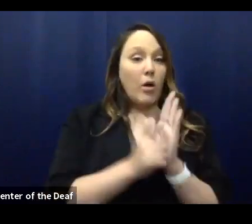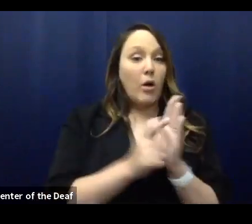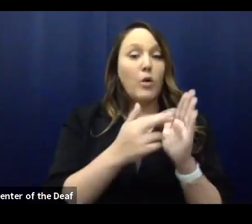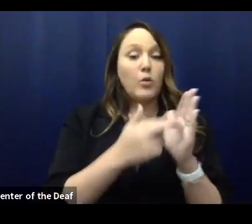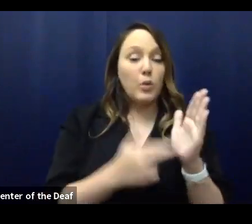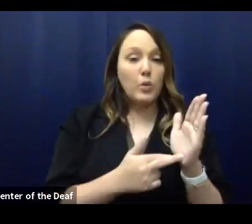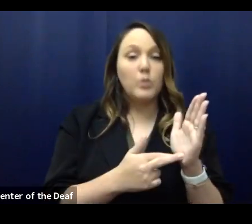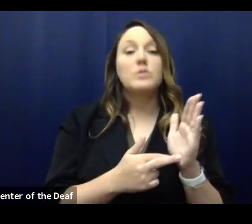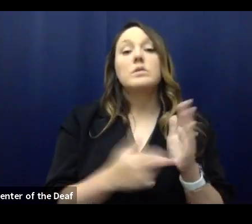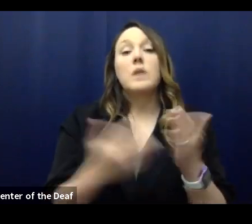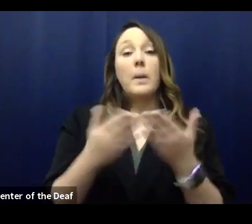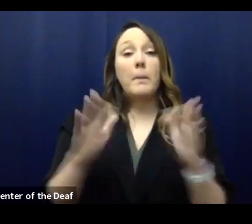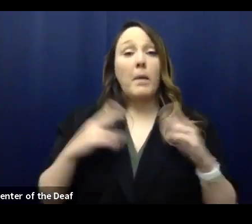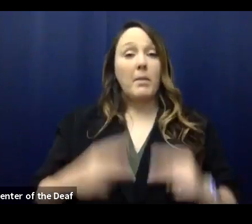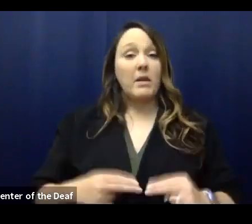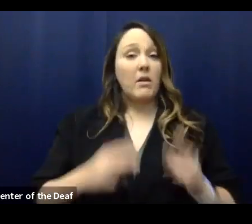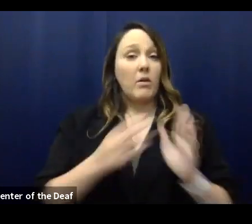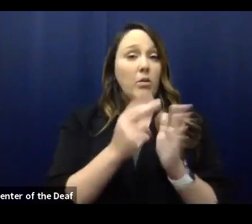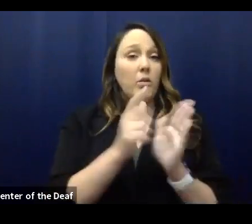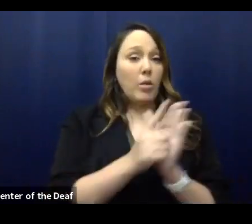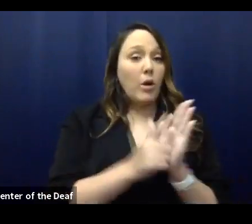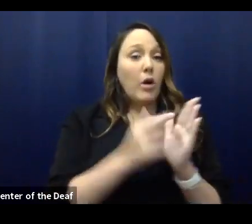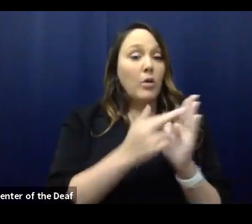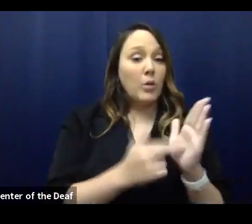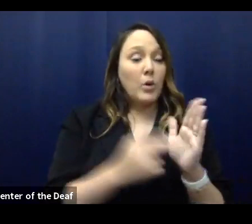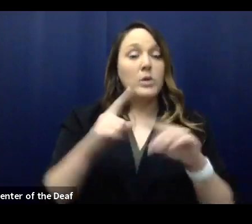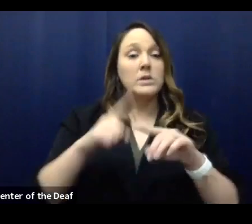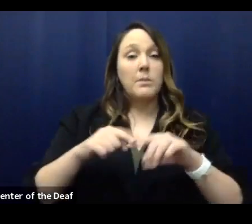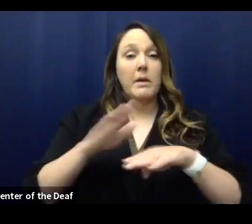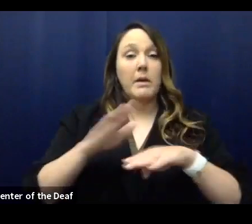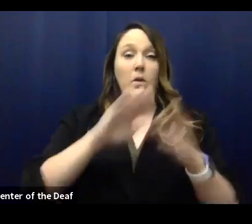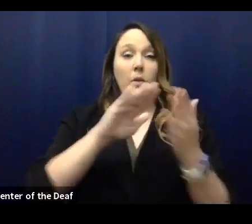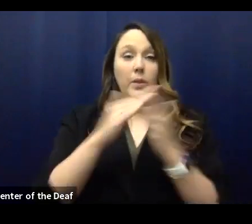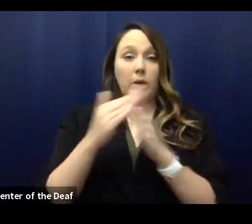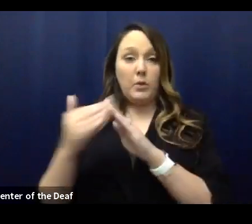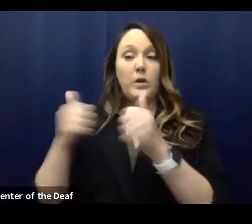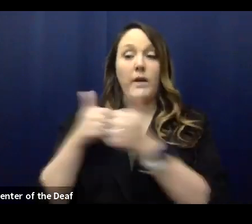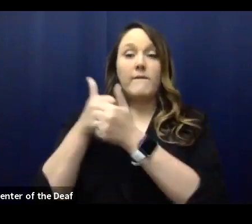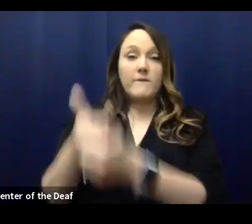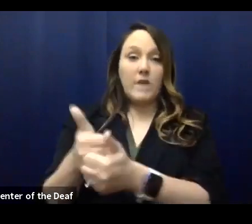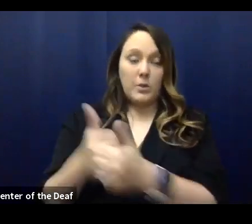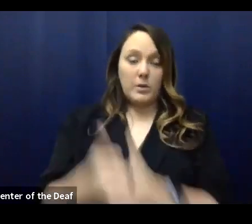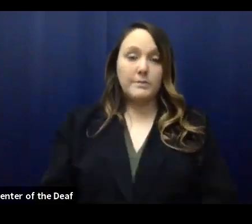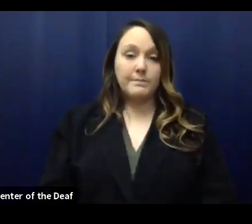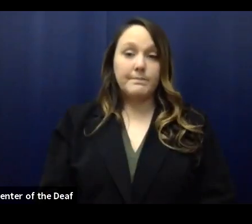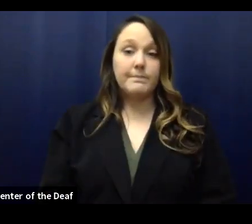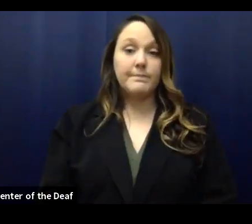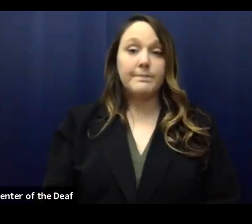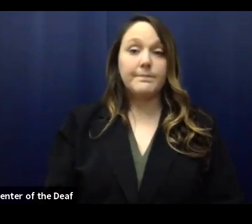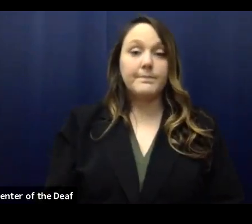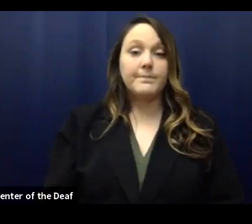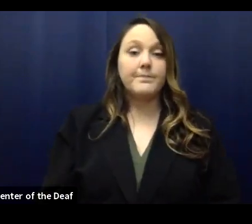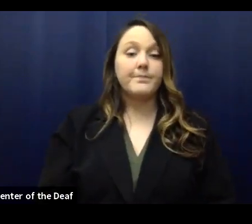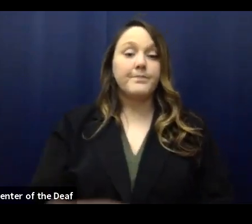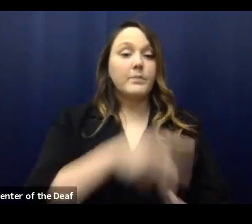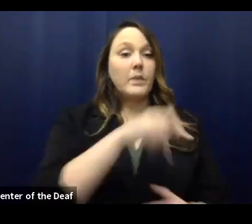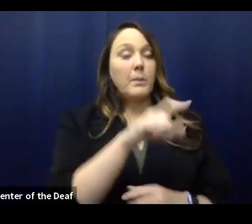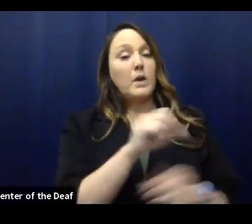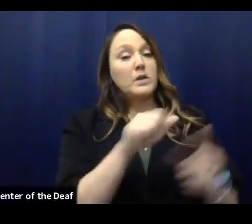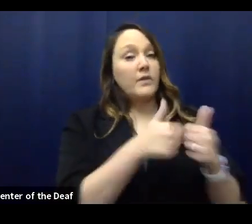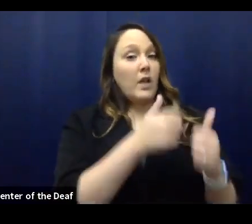public health laws and rules are always dependent on the community following the guidelines. Paul's follow-up question is, has